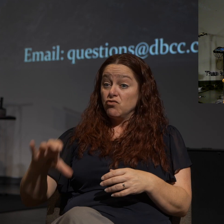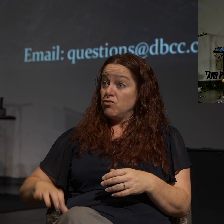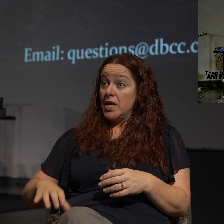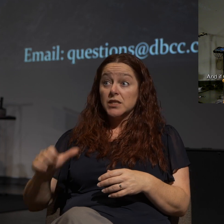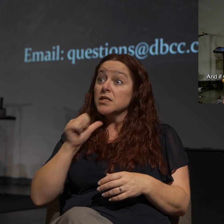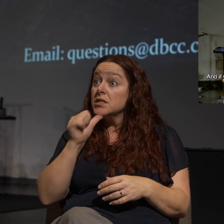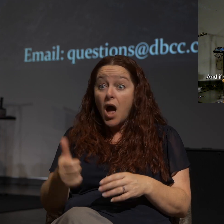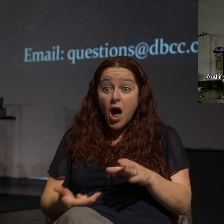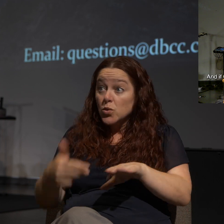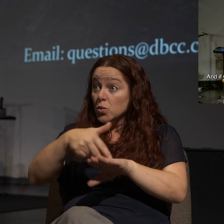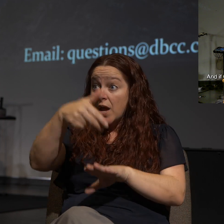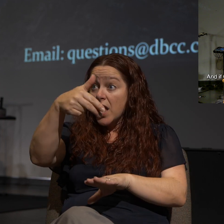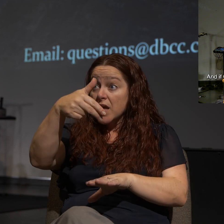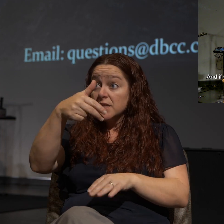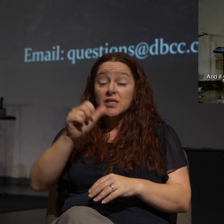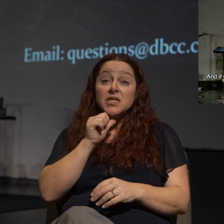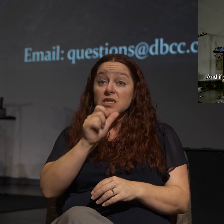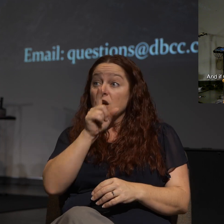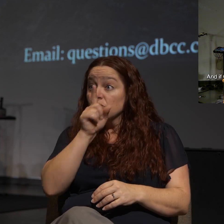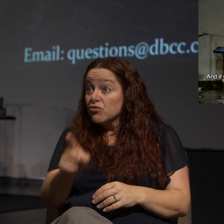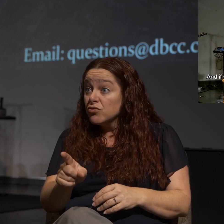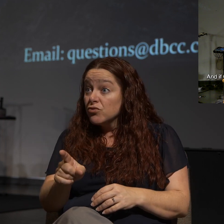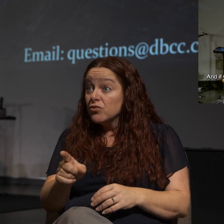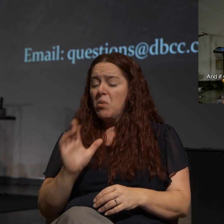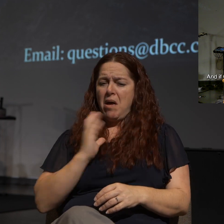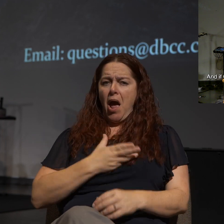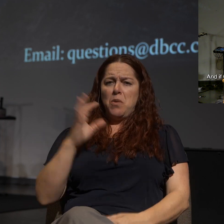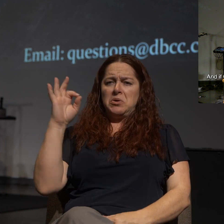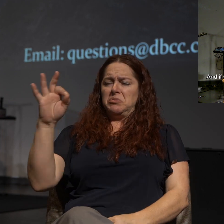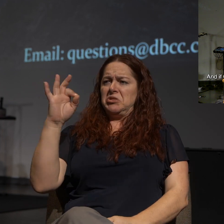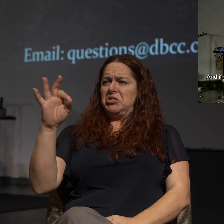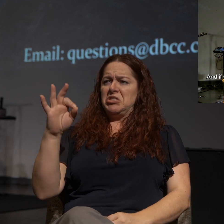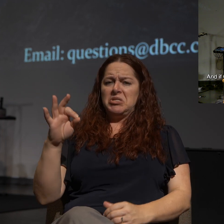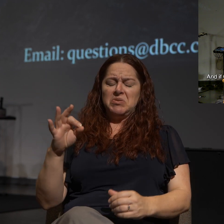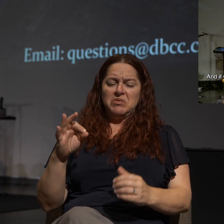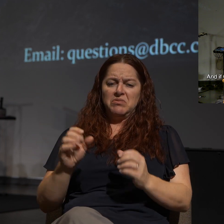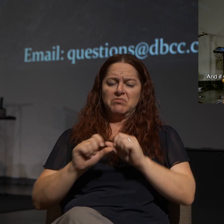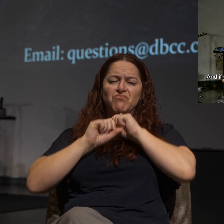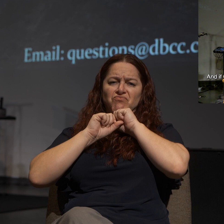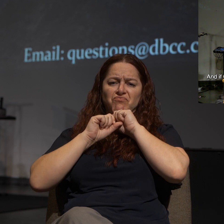raised, if this isn't true, our preaching is useless and so is your faith.